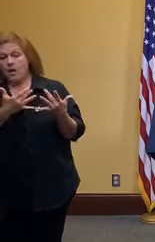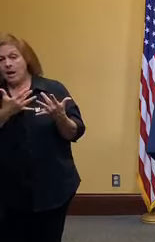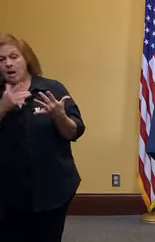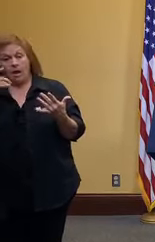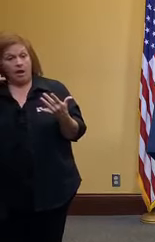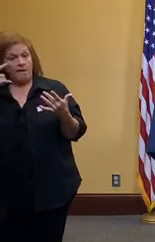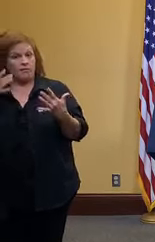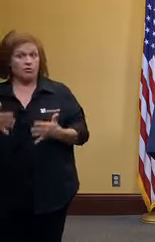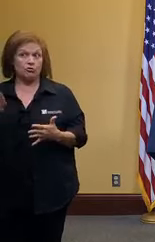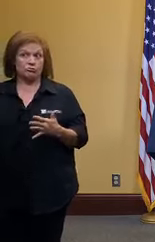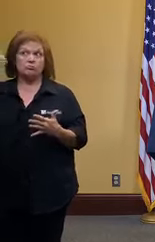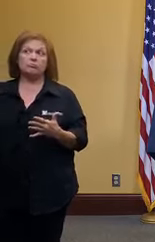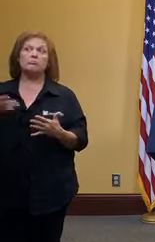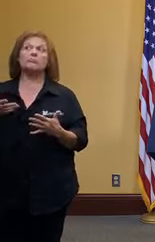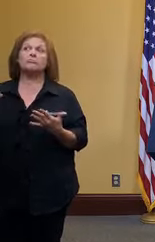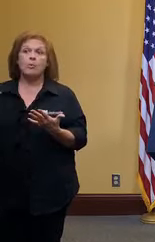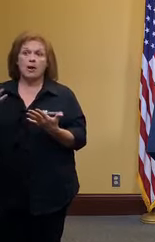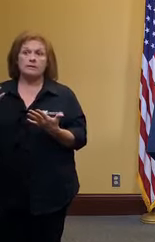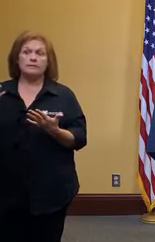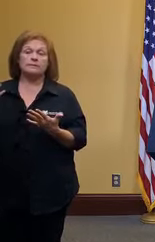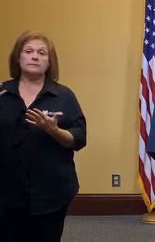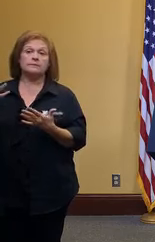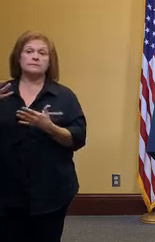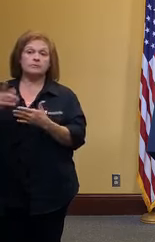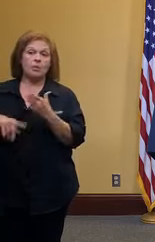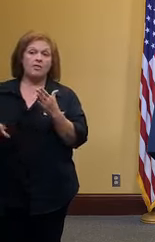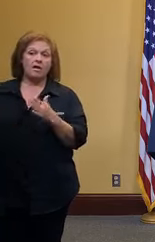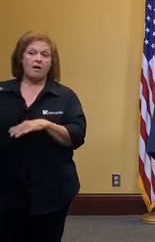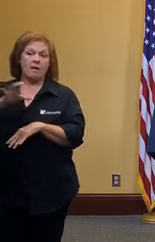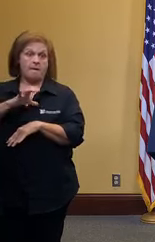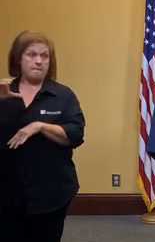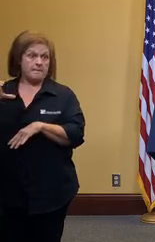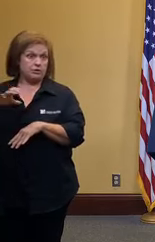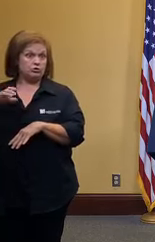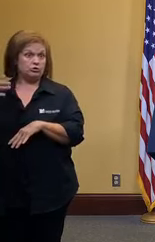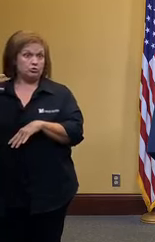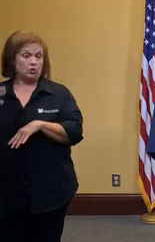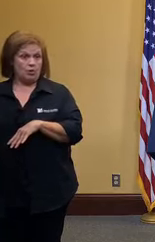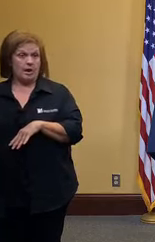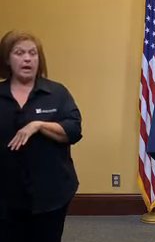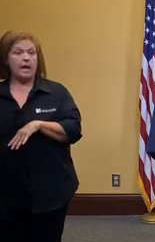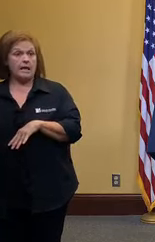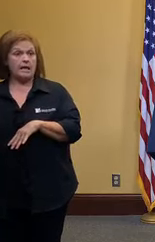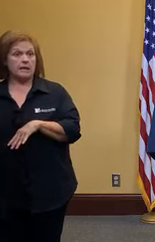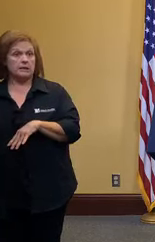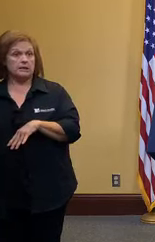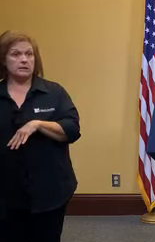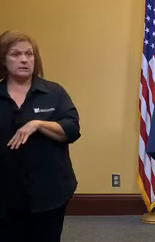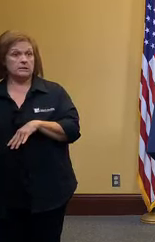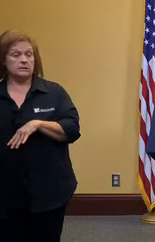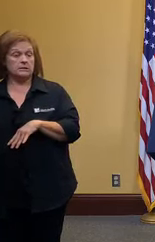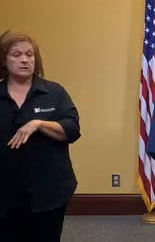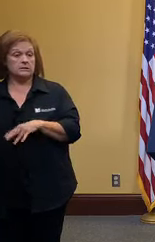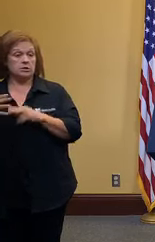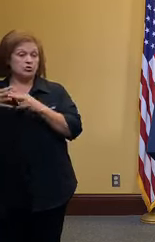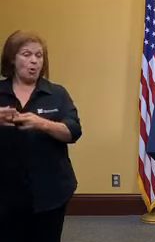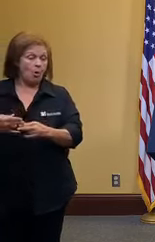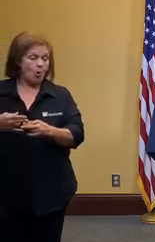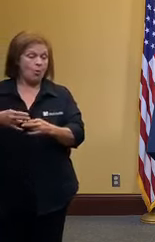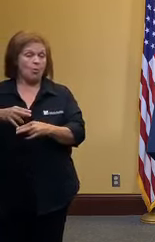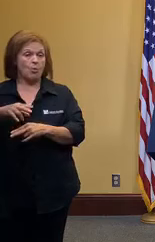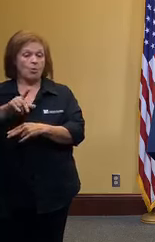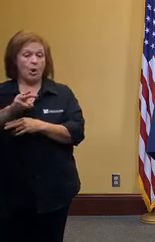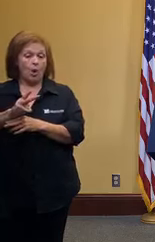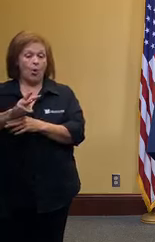the governor's guidance um the resilient louisiana commission has put out a lot of what they you know they have categorized low medium and